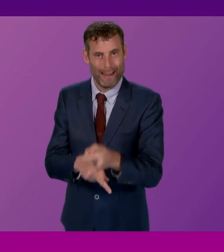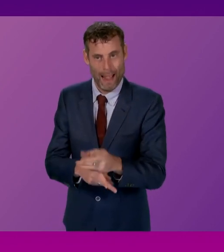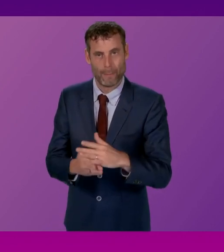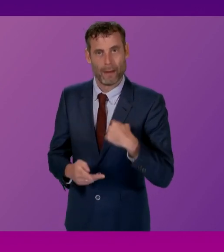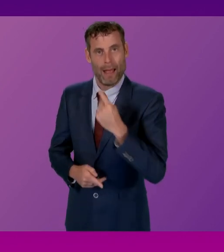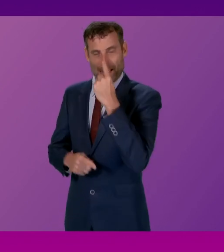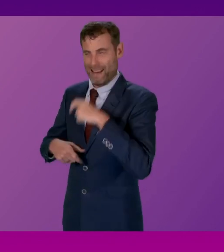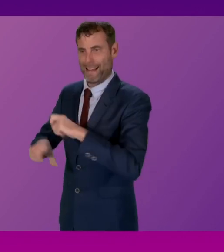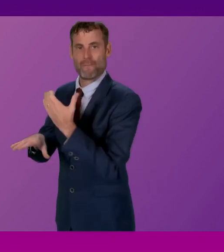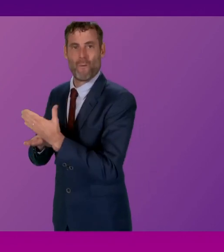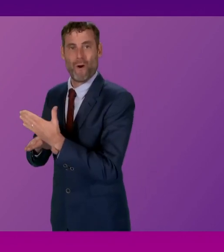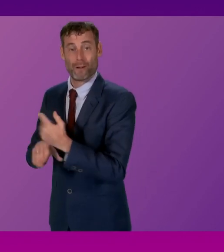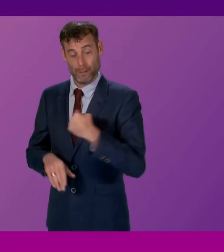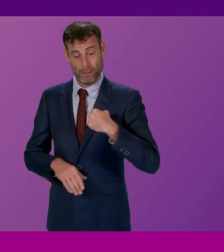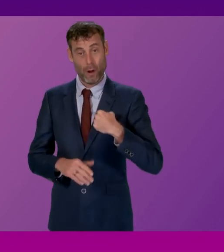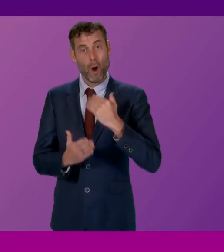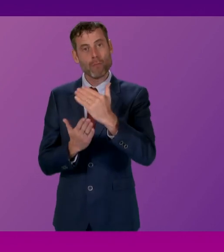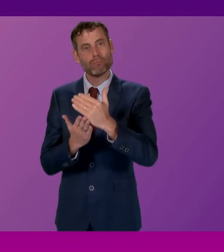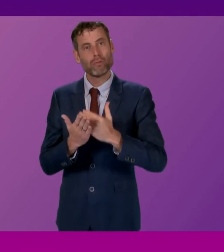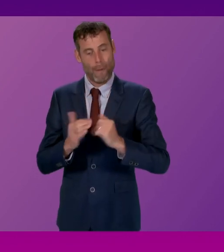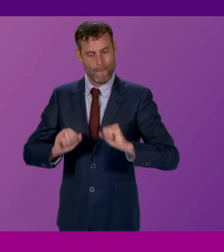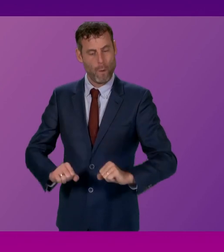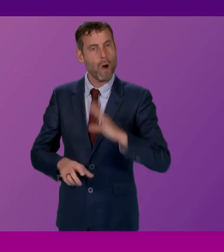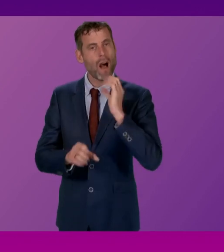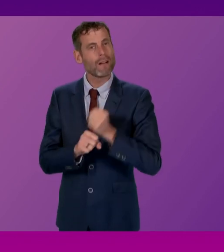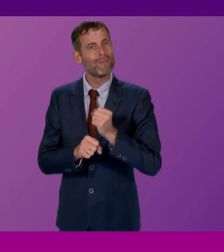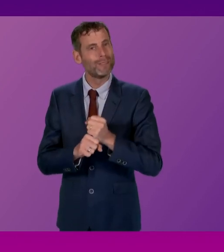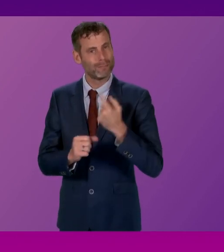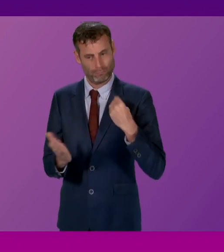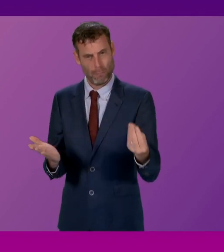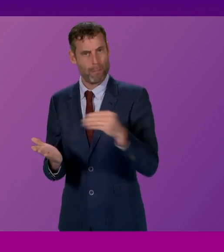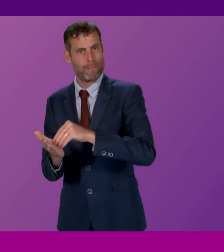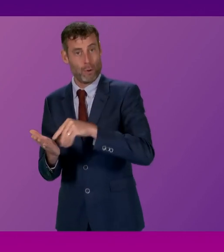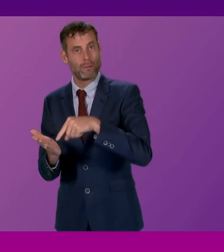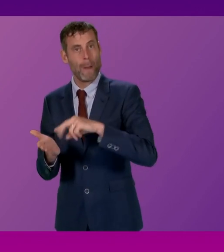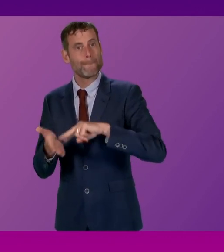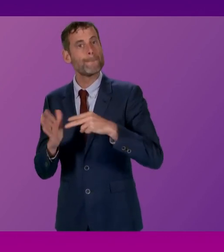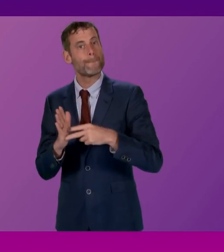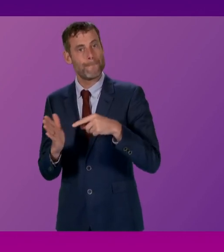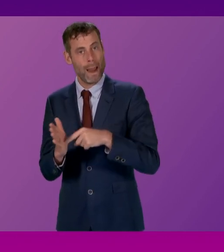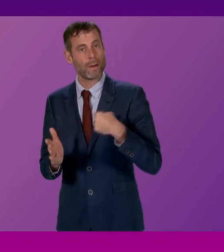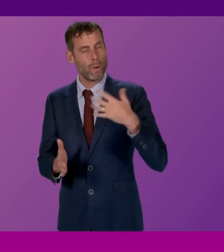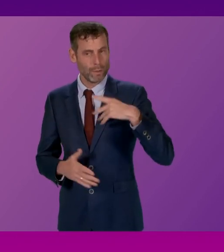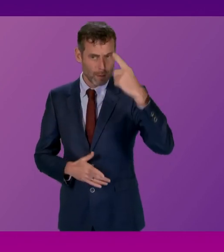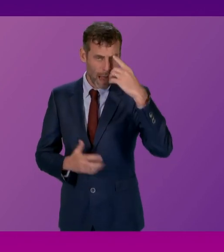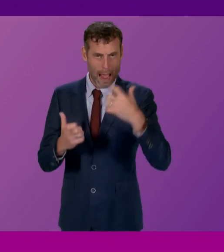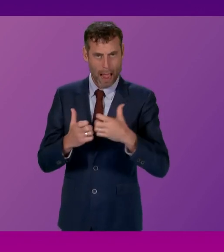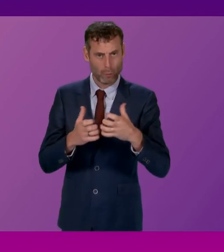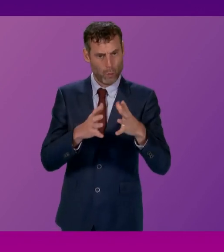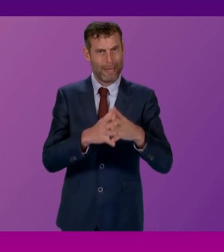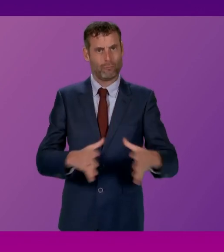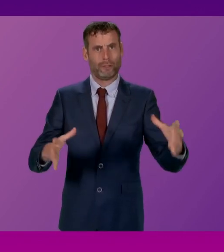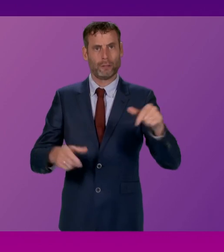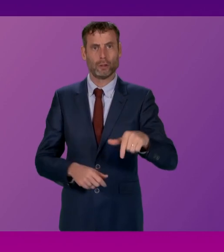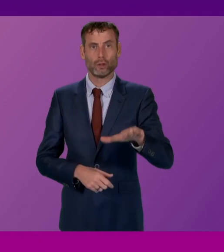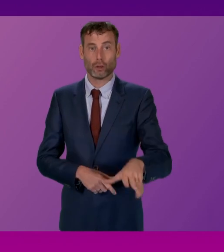work. That's why in the programme for Government that I set out, I set out my plans to improve childcare, the childcare offer, to expand the childcare offer,